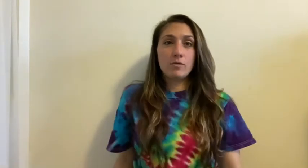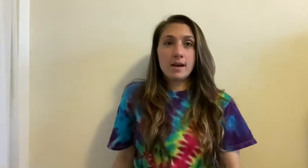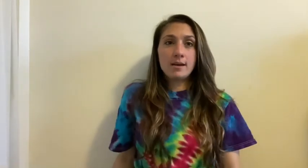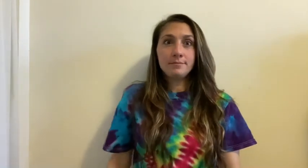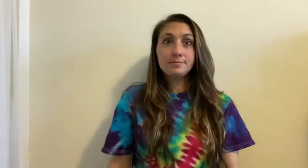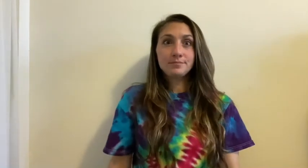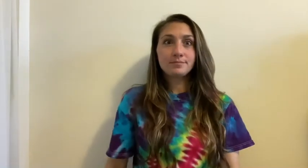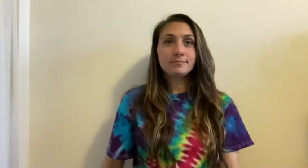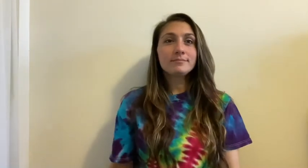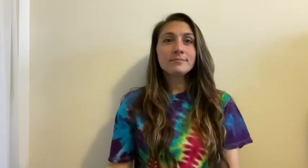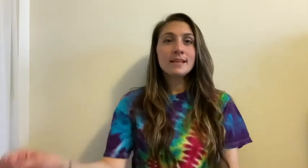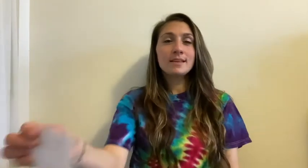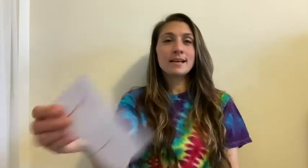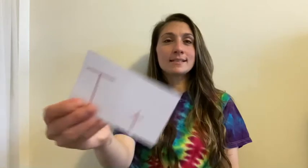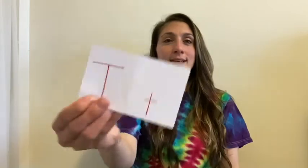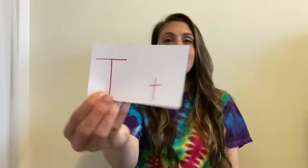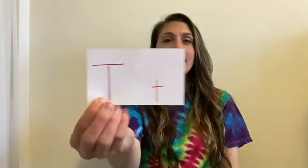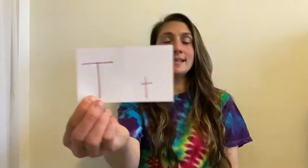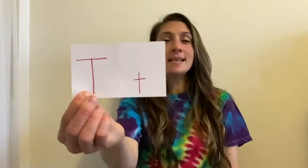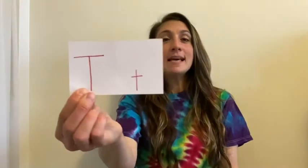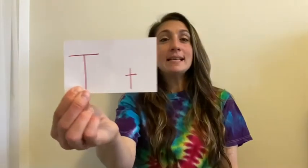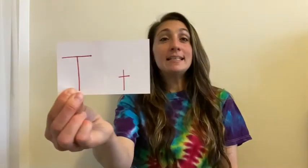on. The next letter is T.